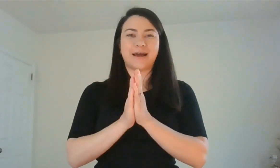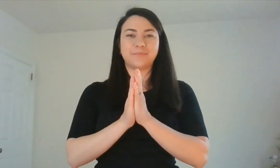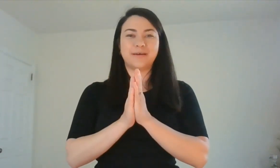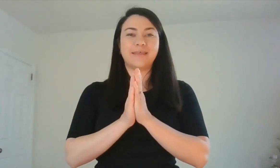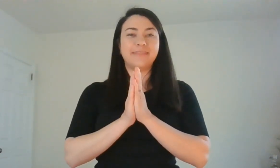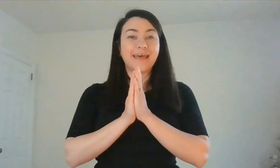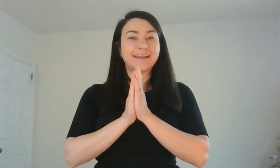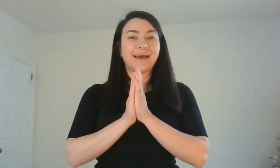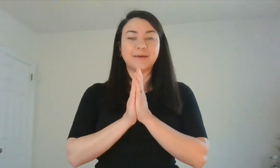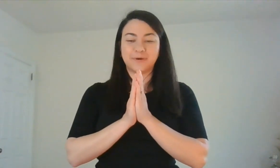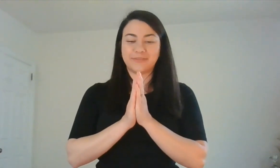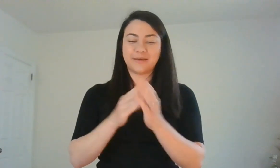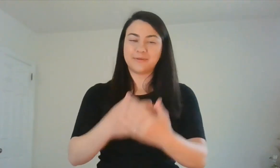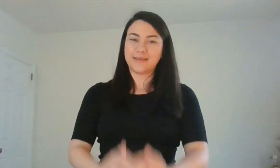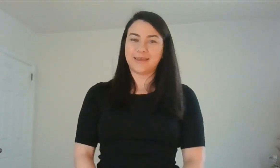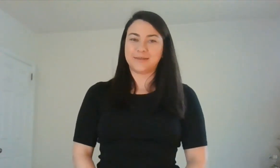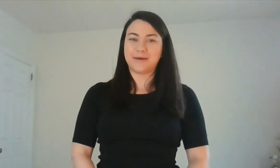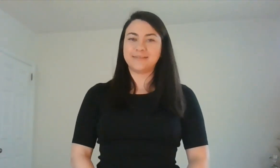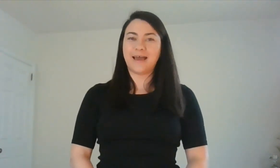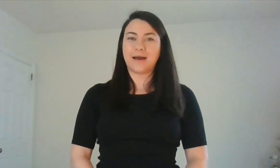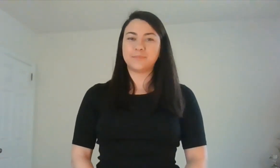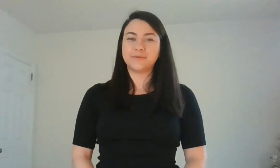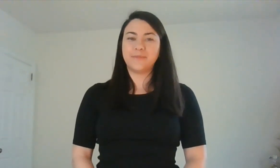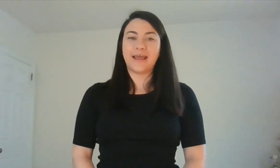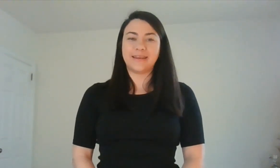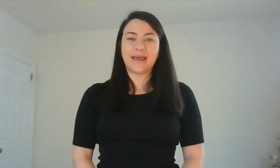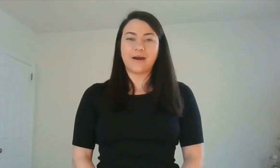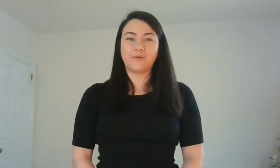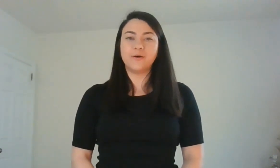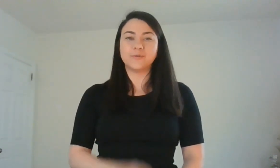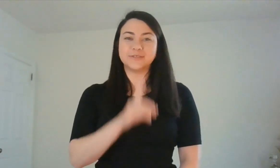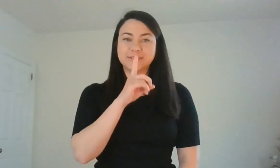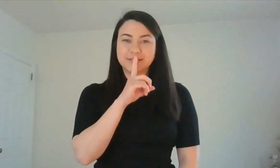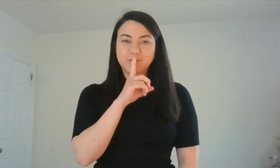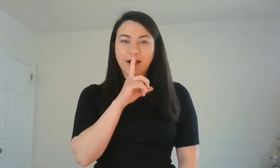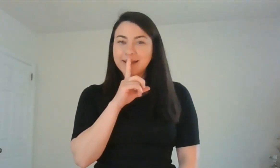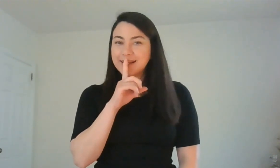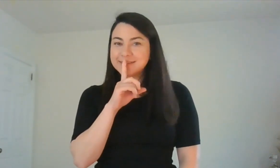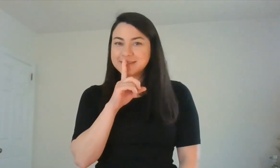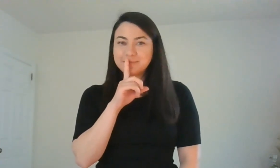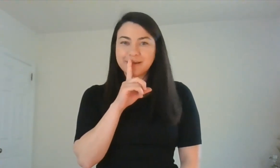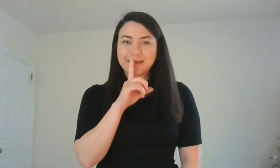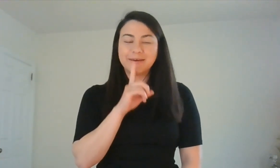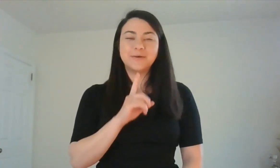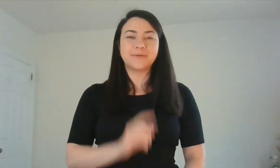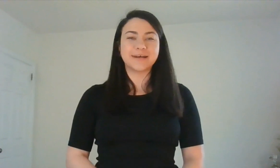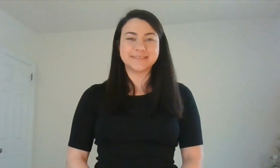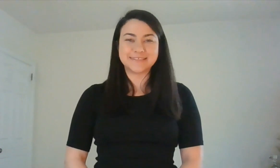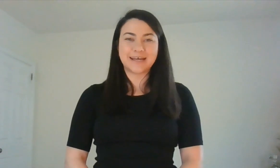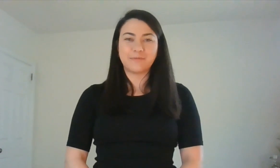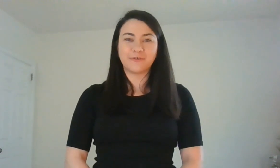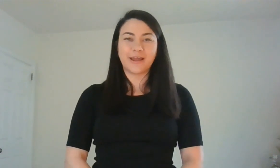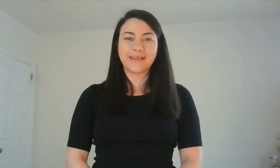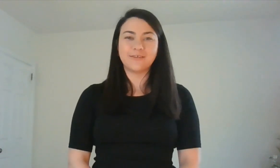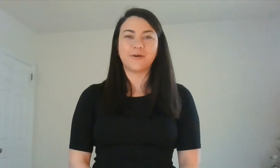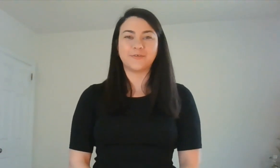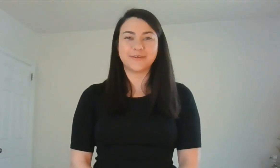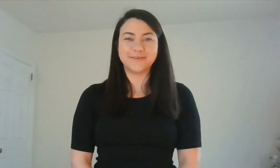clap. Then I put them in my lap. And now we're just as quiet as can be because it's time for Halo. You